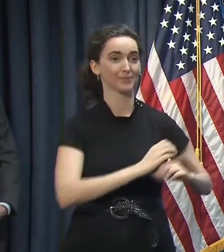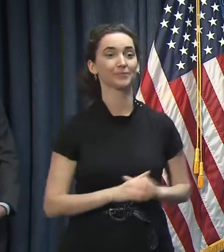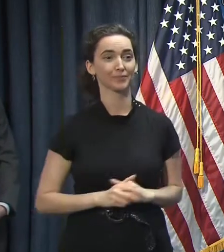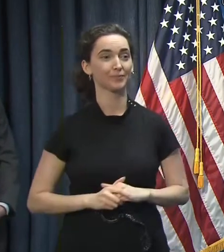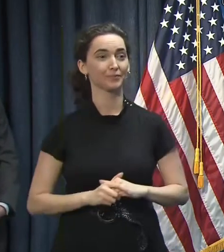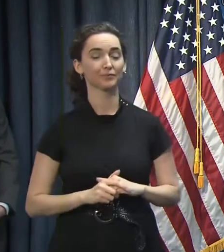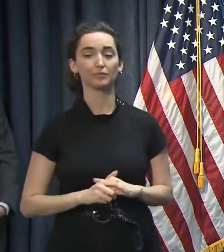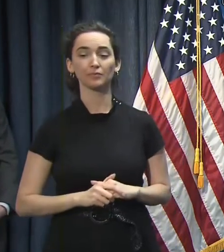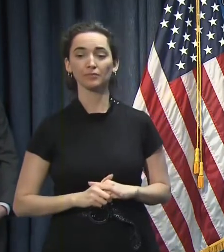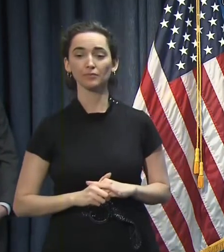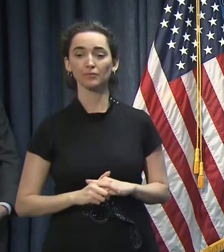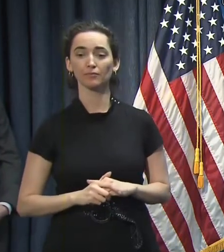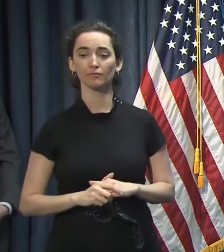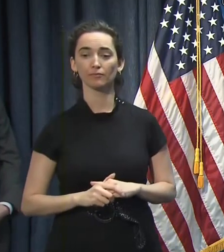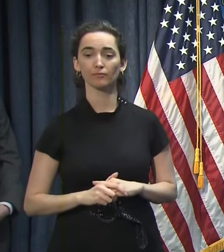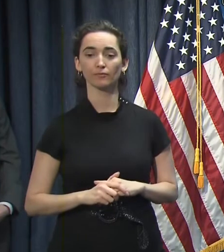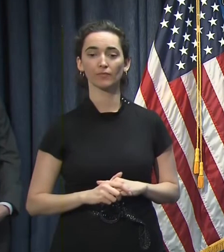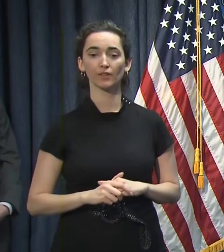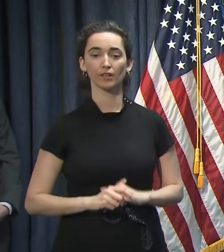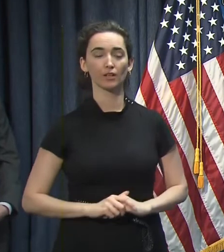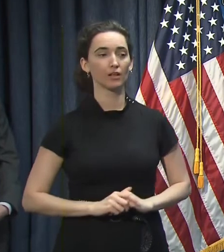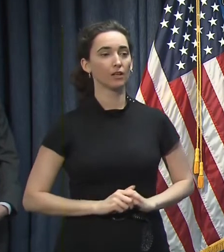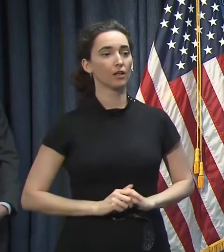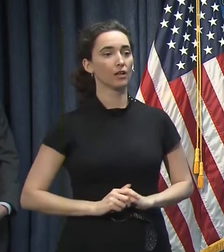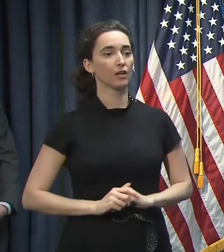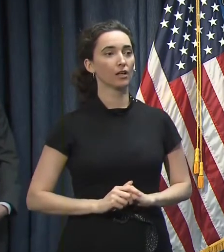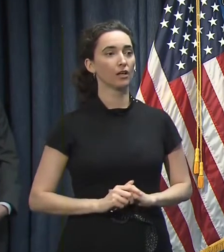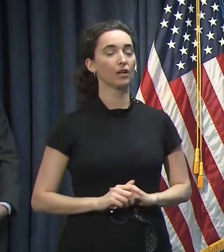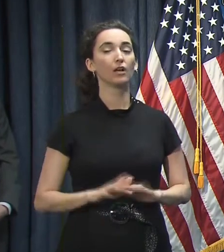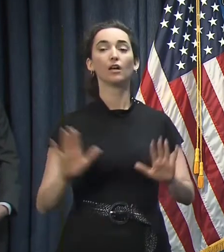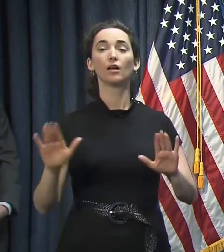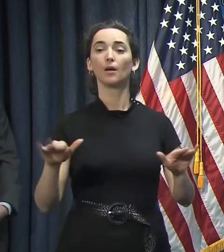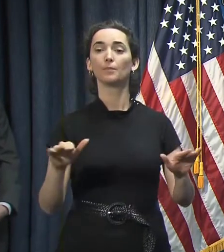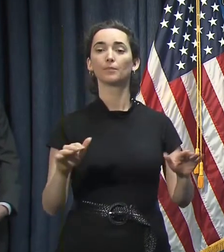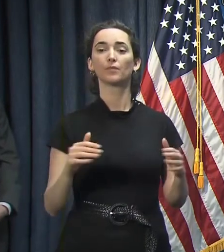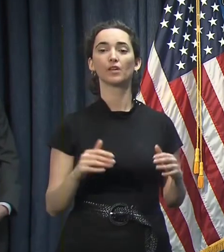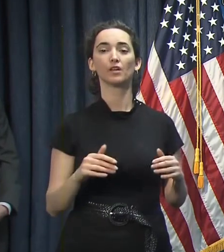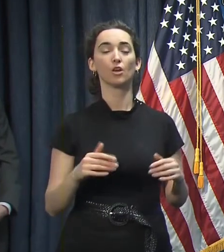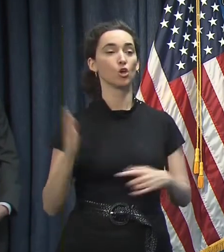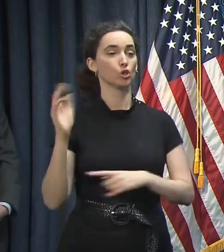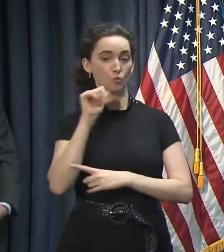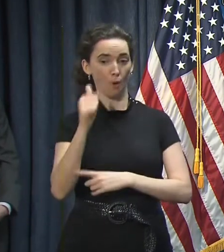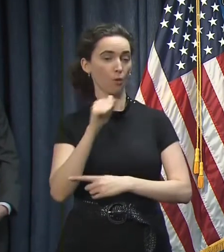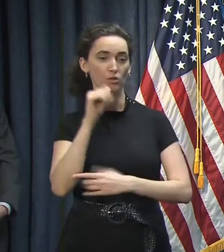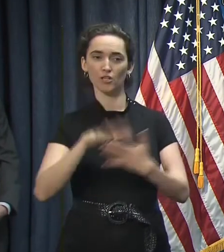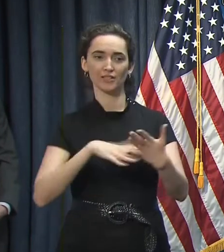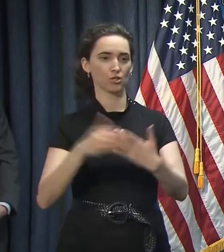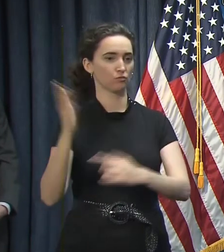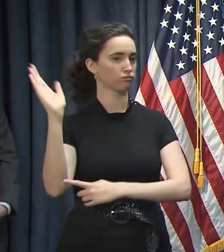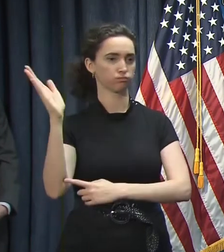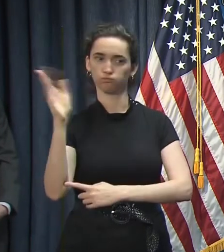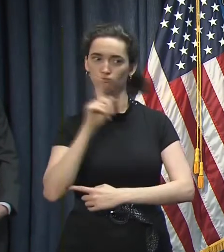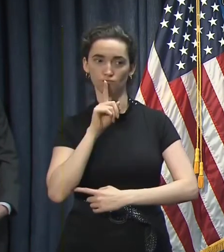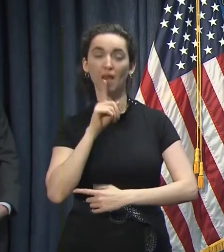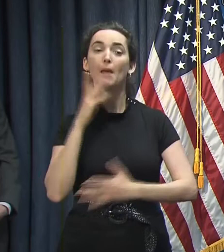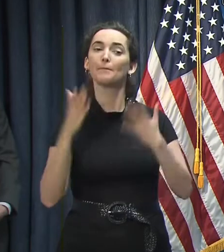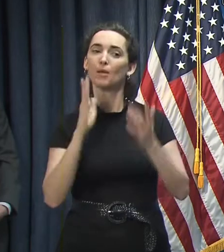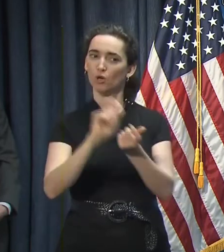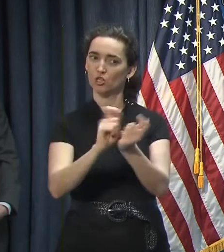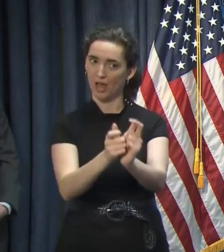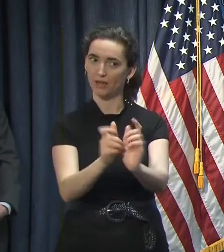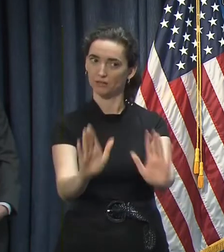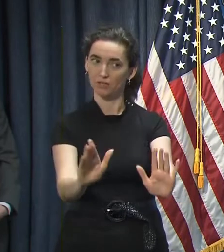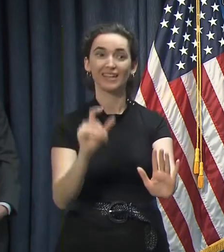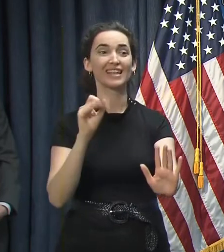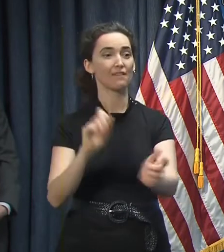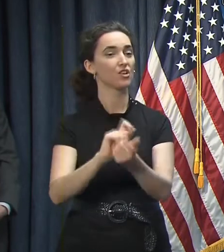There will not be a – well, we're not going to schedule a briefing tomorrow. That could change. And if